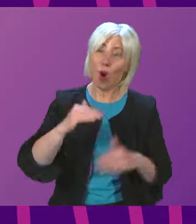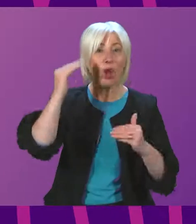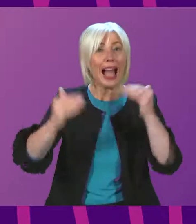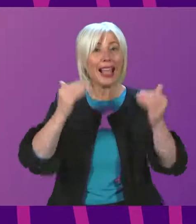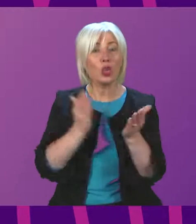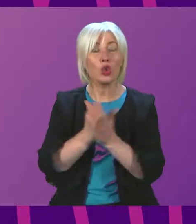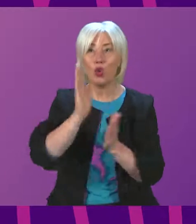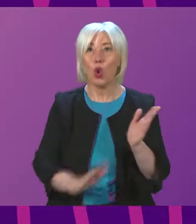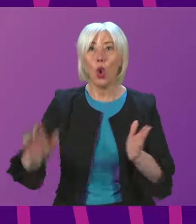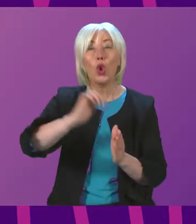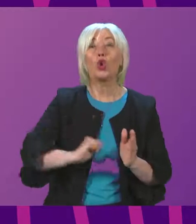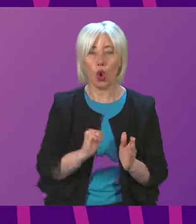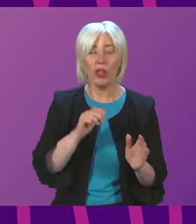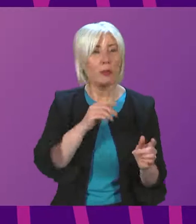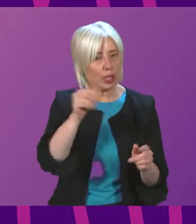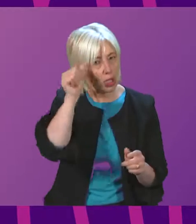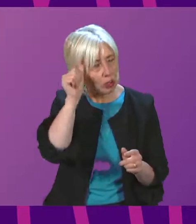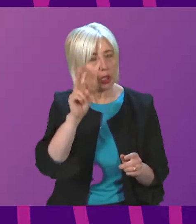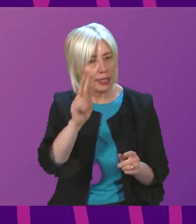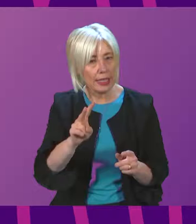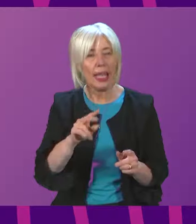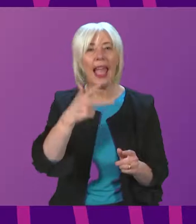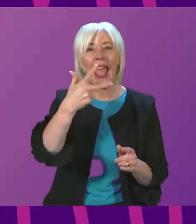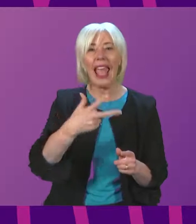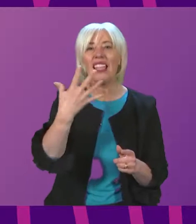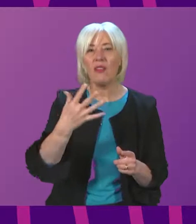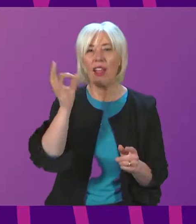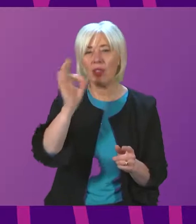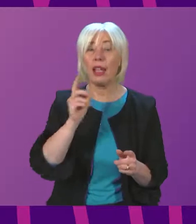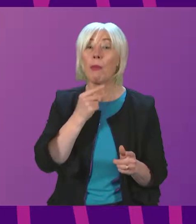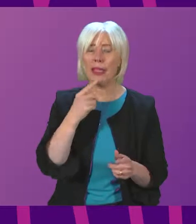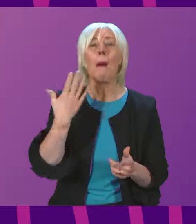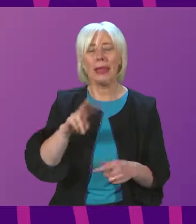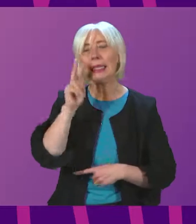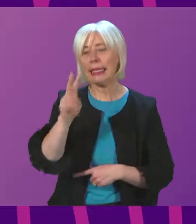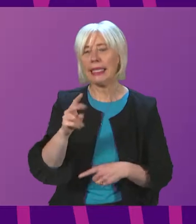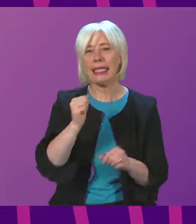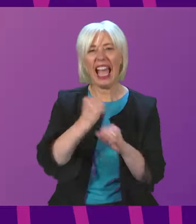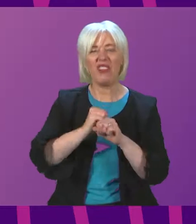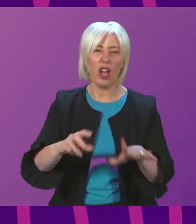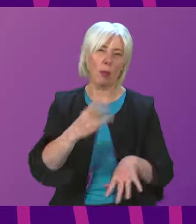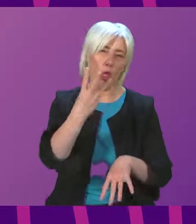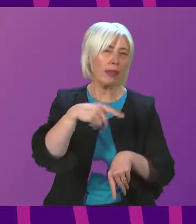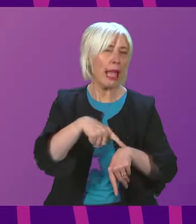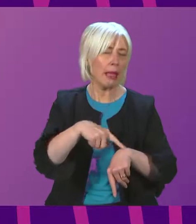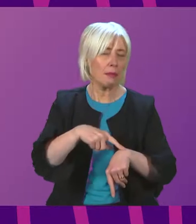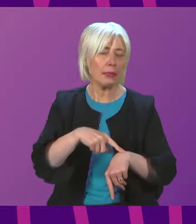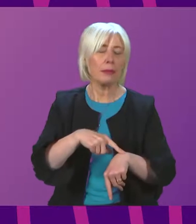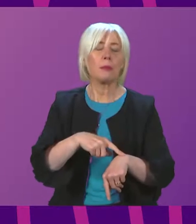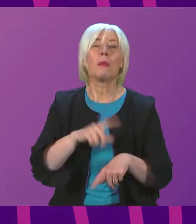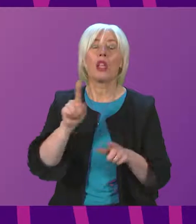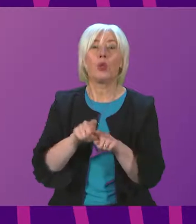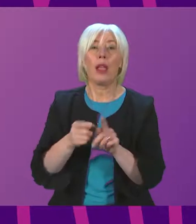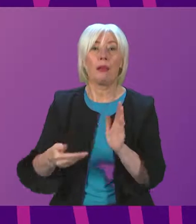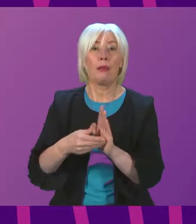across Scotland, with 85% of those seeing the campaign at least three times with this vital public information message. In addition,